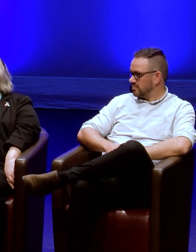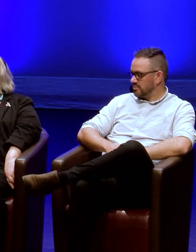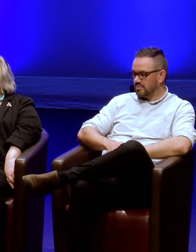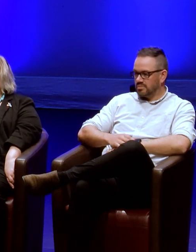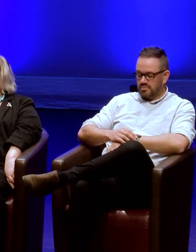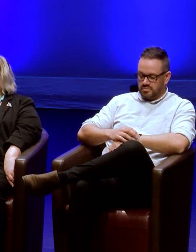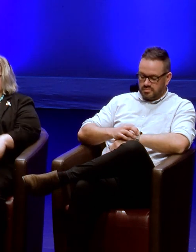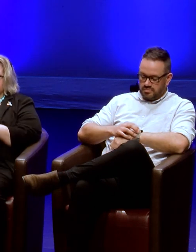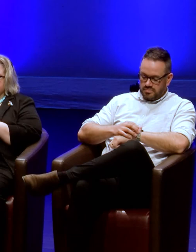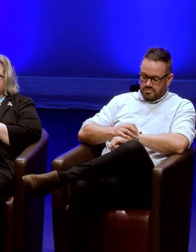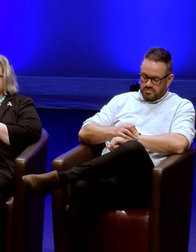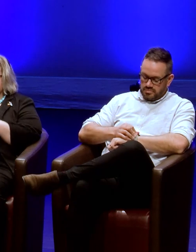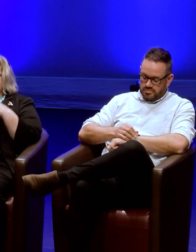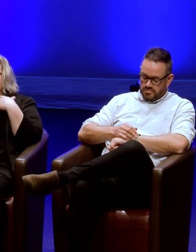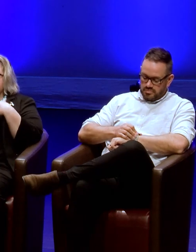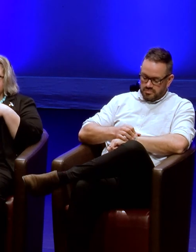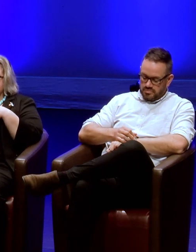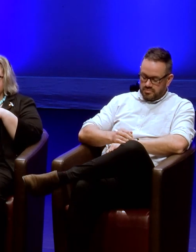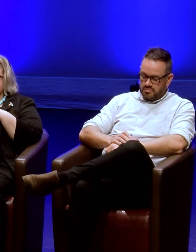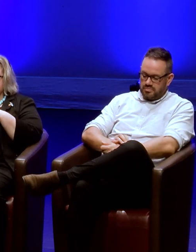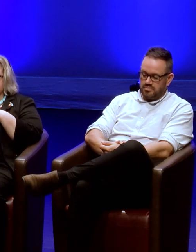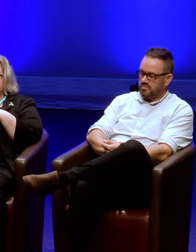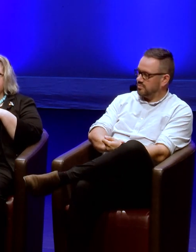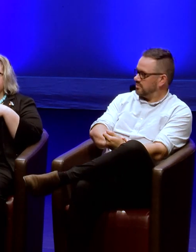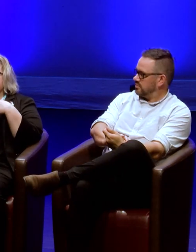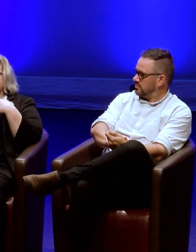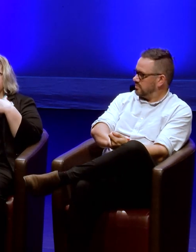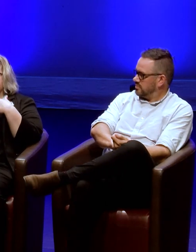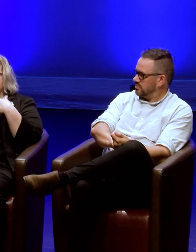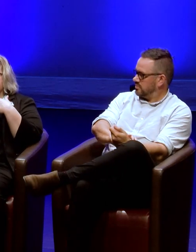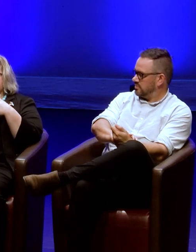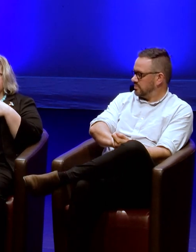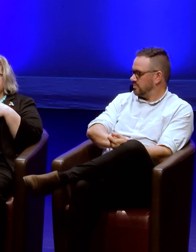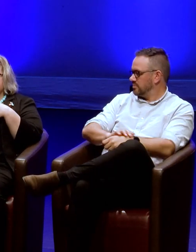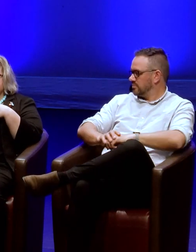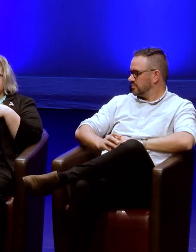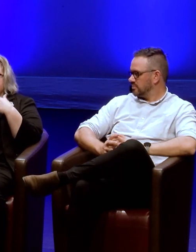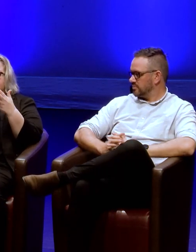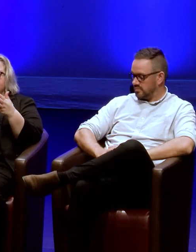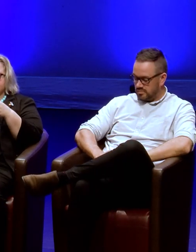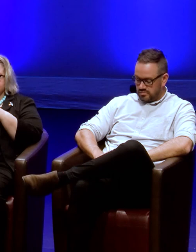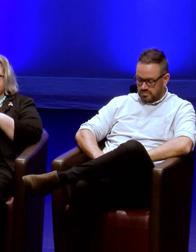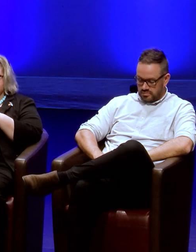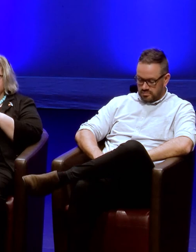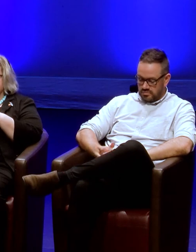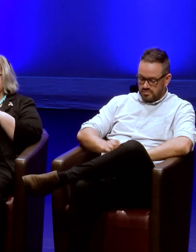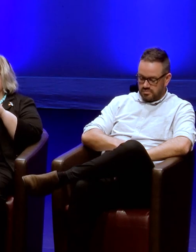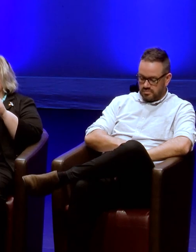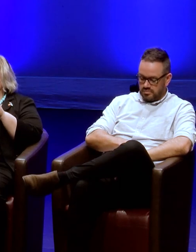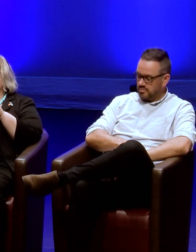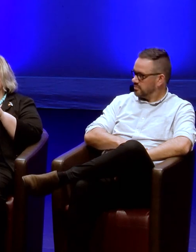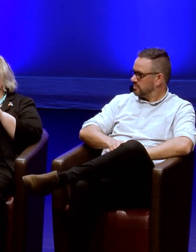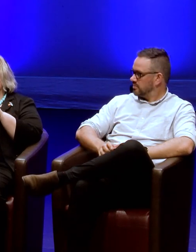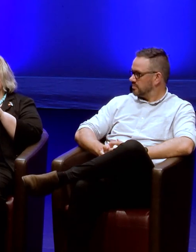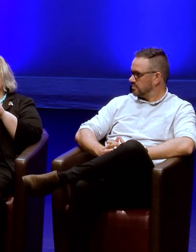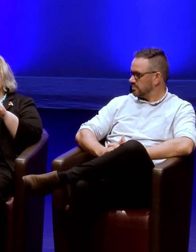just make one last kind of note on that from my perspective. It's very clear to me and my research assistant, who